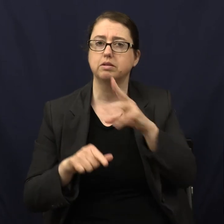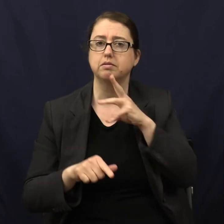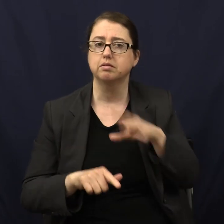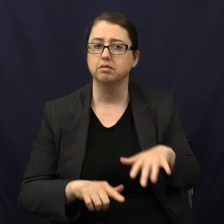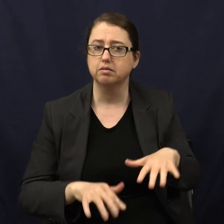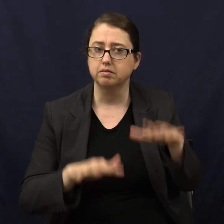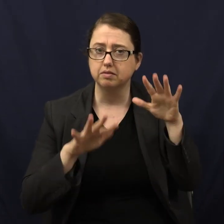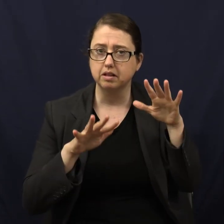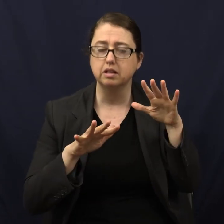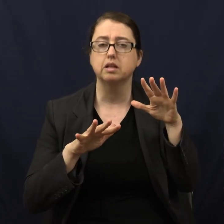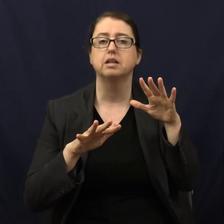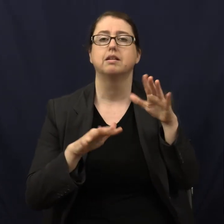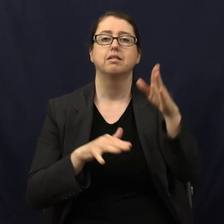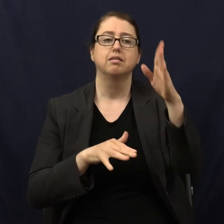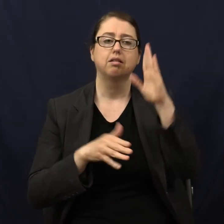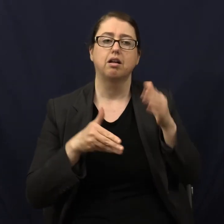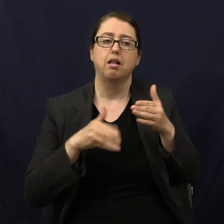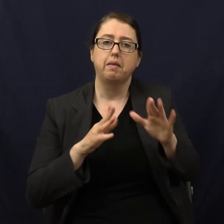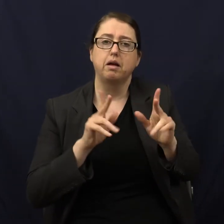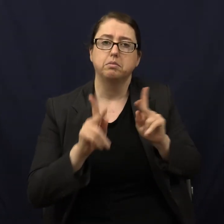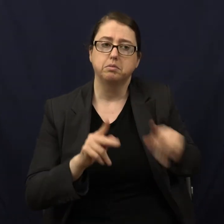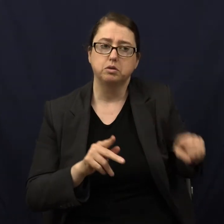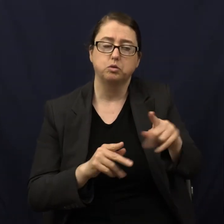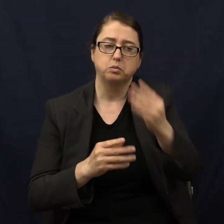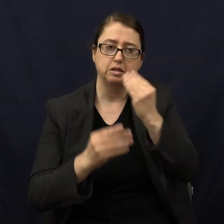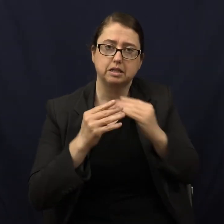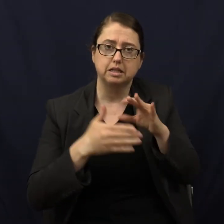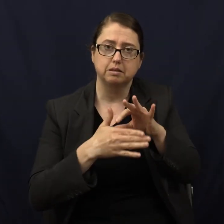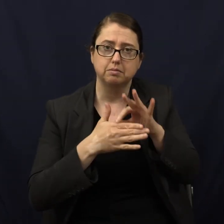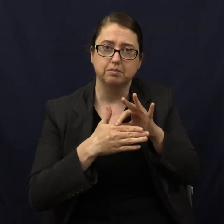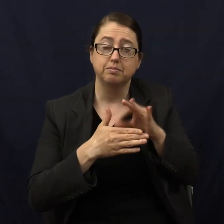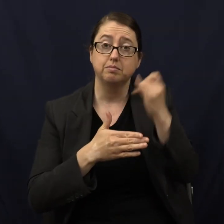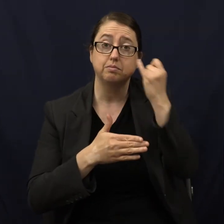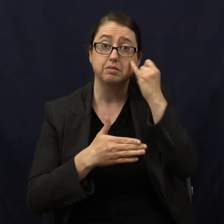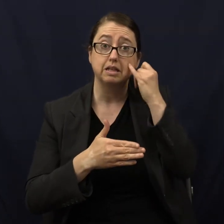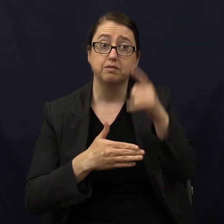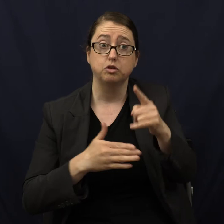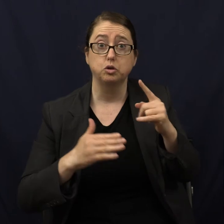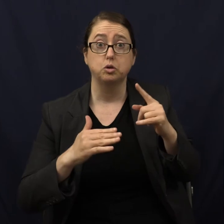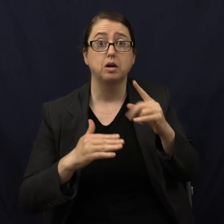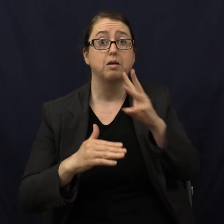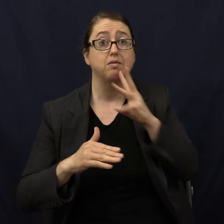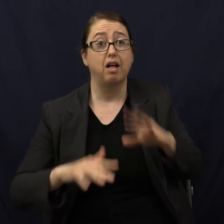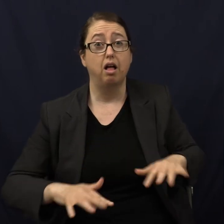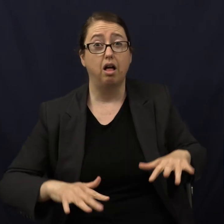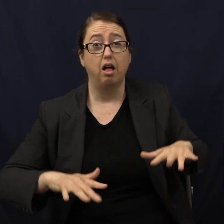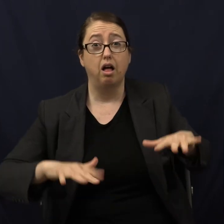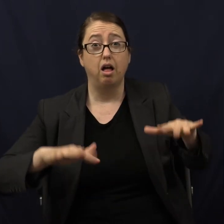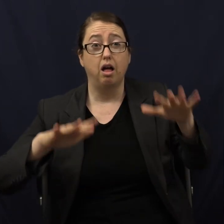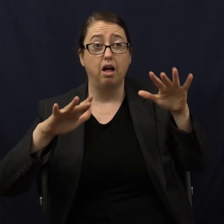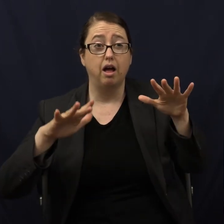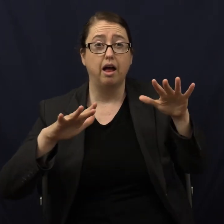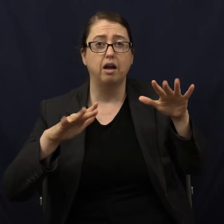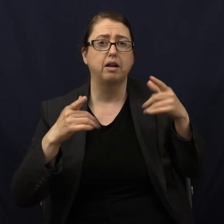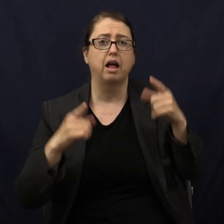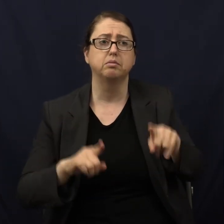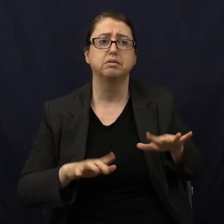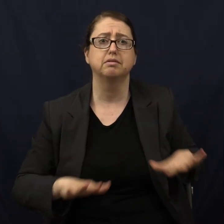permitted man to eat meat because if you have a mile's worth of water above the highest mountain, what happens to everything on the face of the planet?